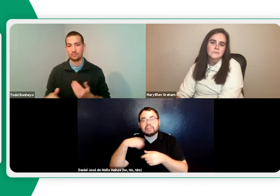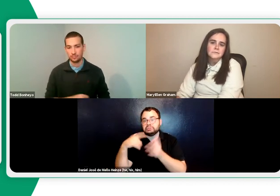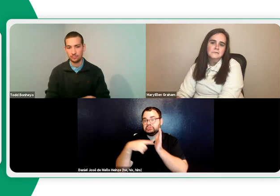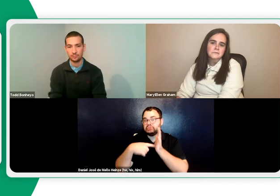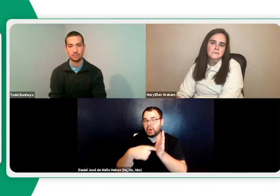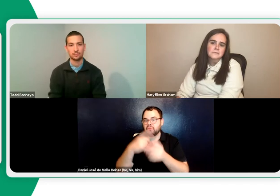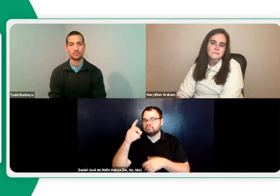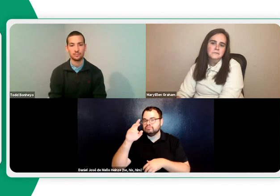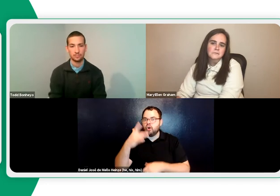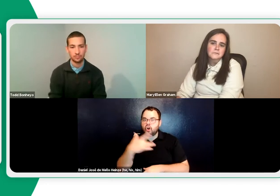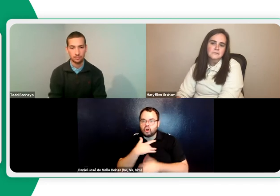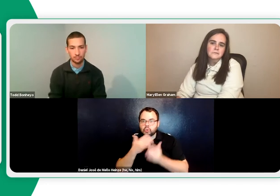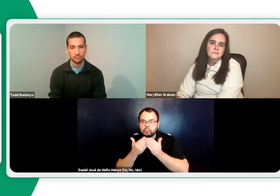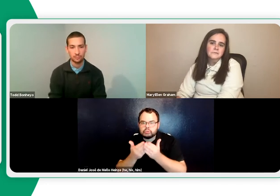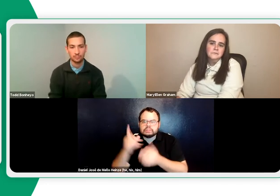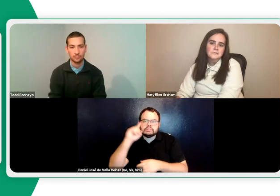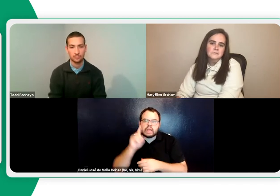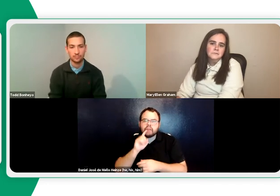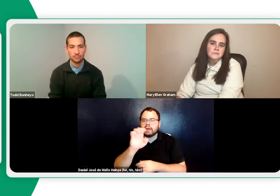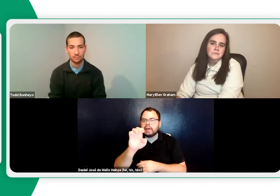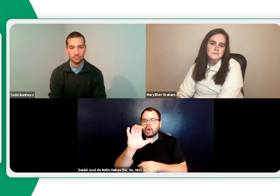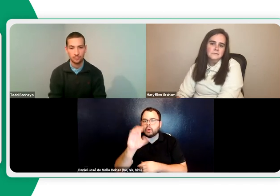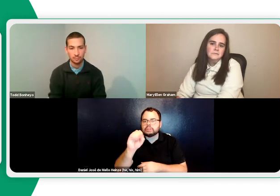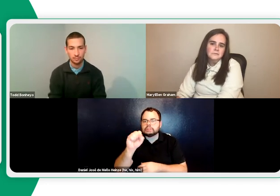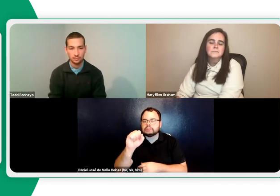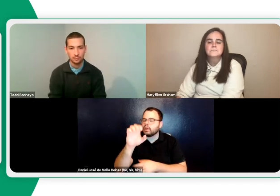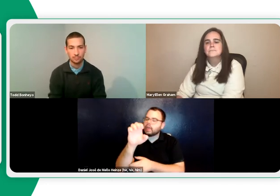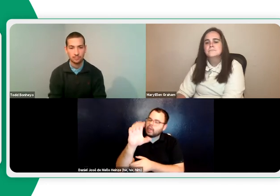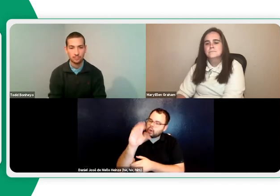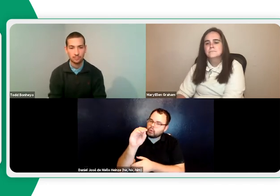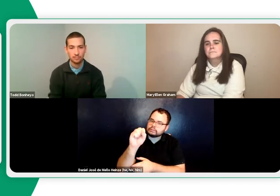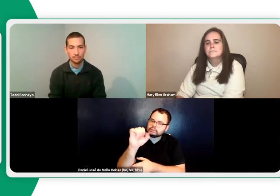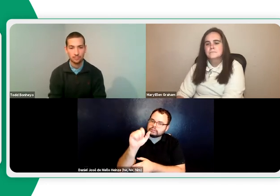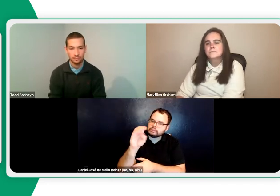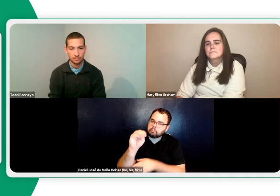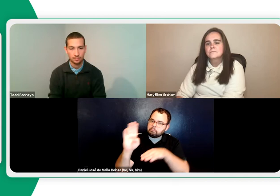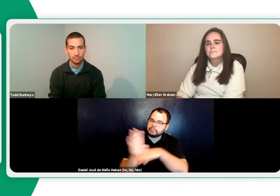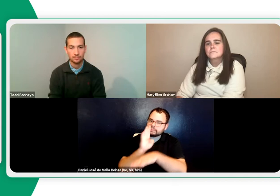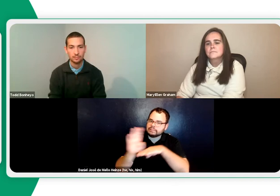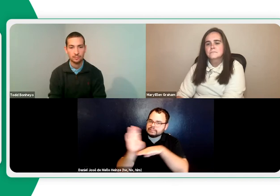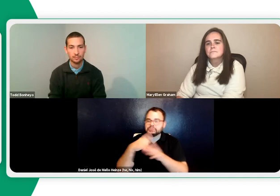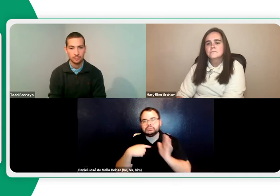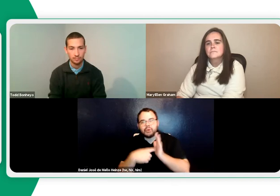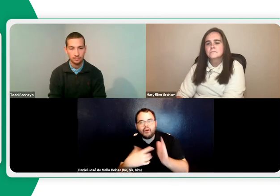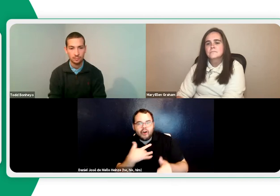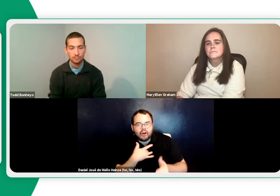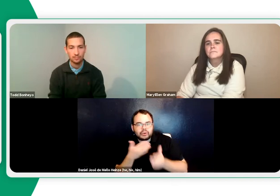travel. And remember for travel, we talk about the heart cruise, the deaf ecosystems